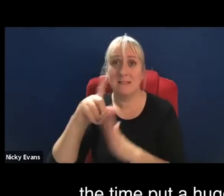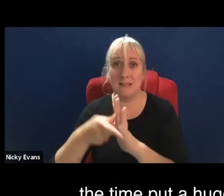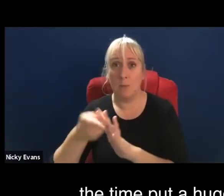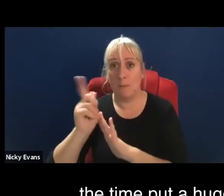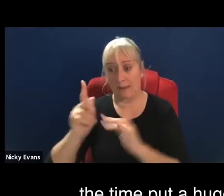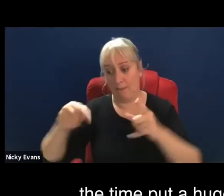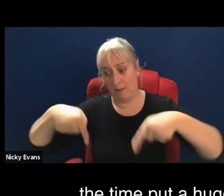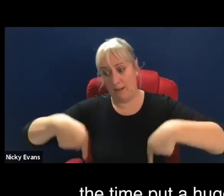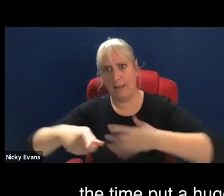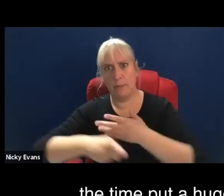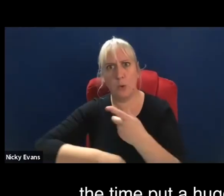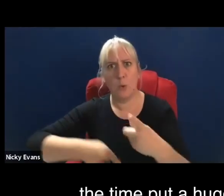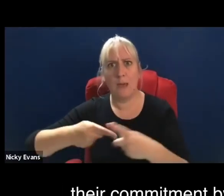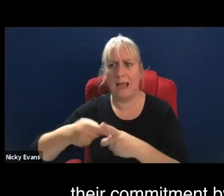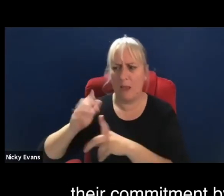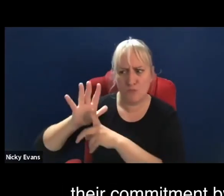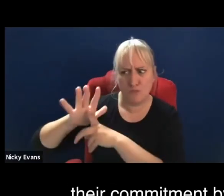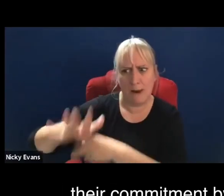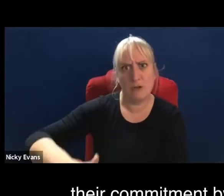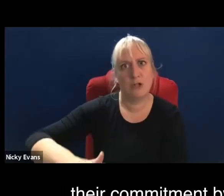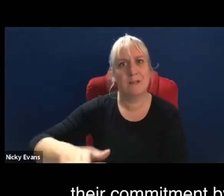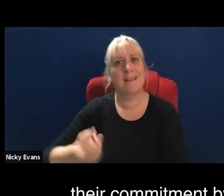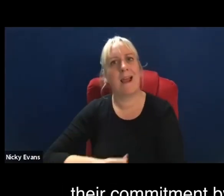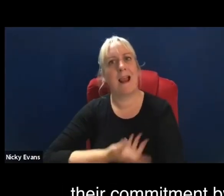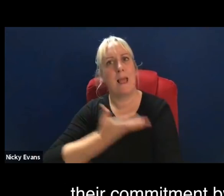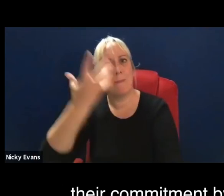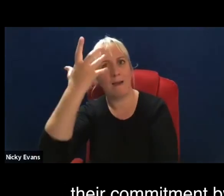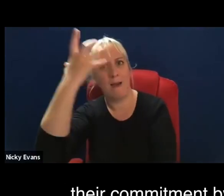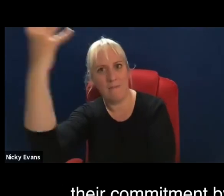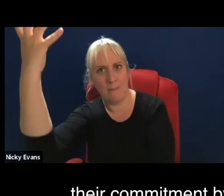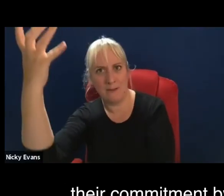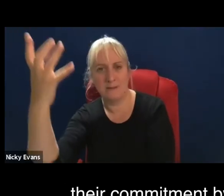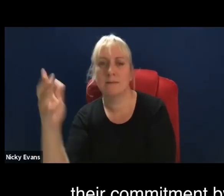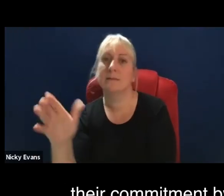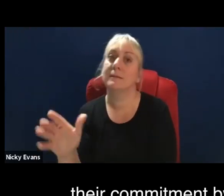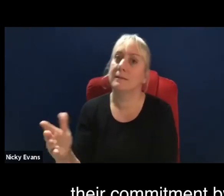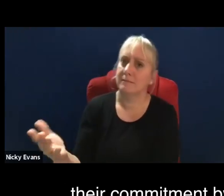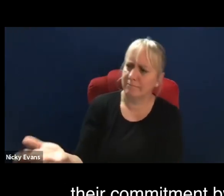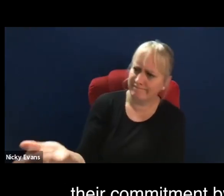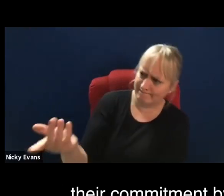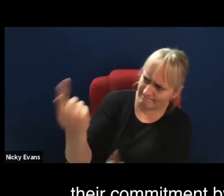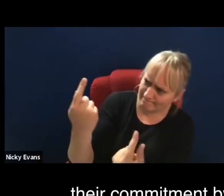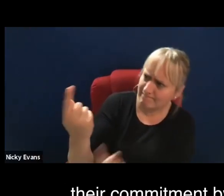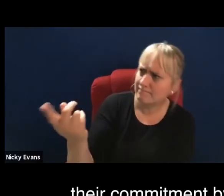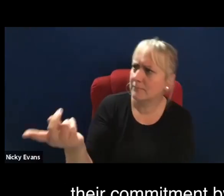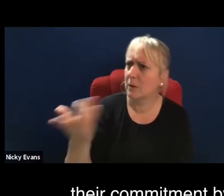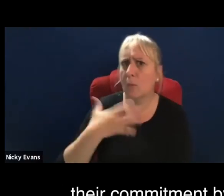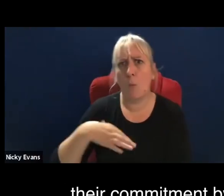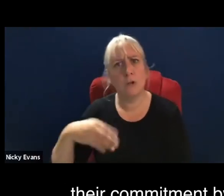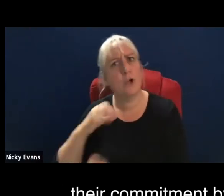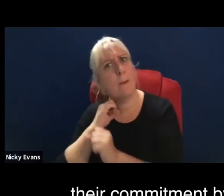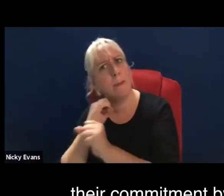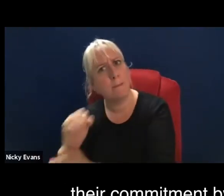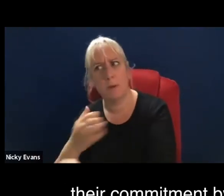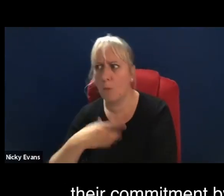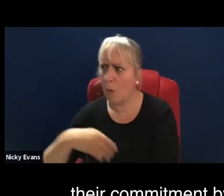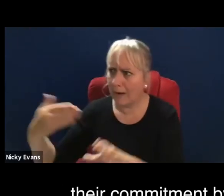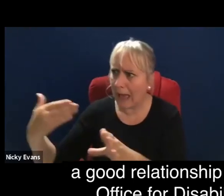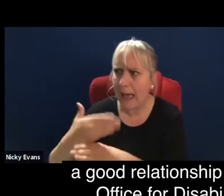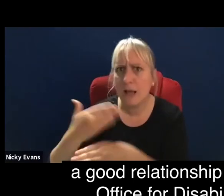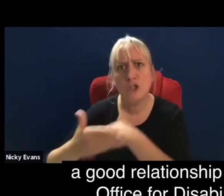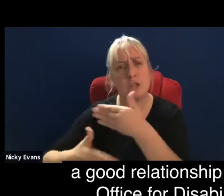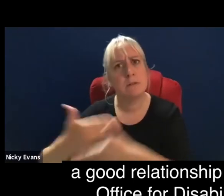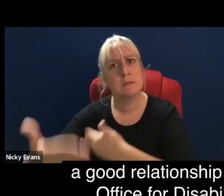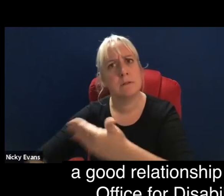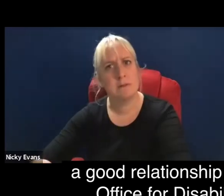on the then Labour government to follow up their commitment by actions. And I think, weirdly,